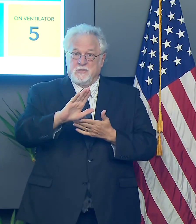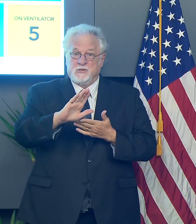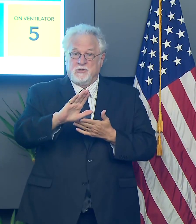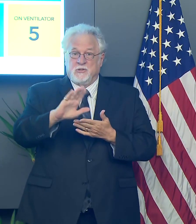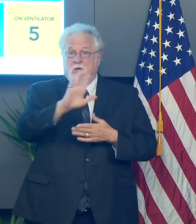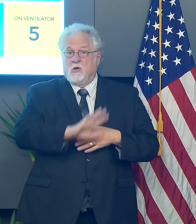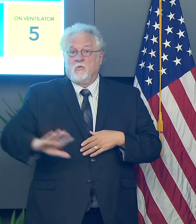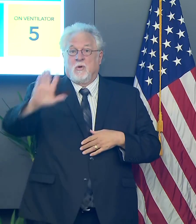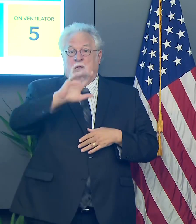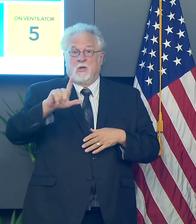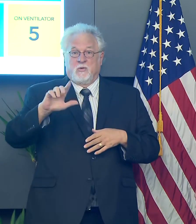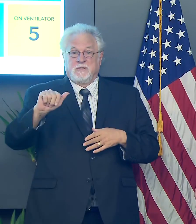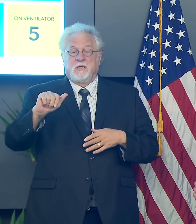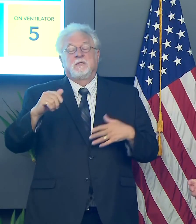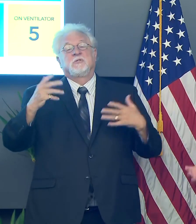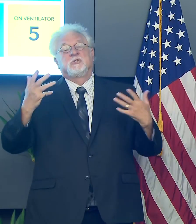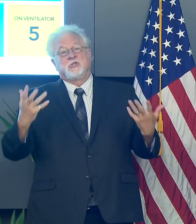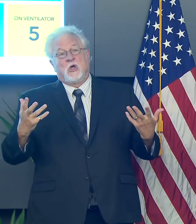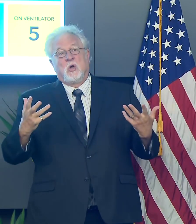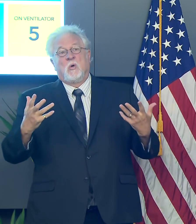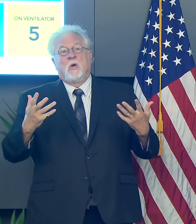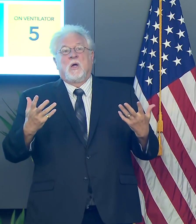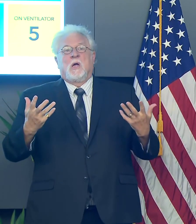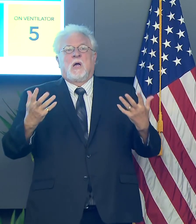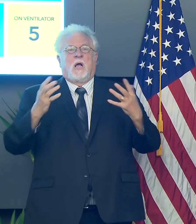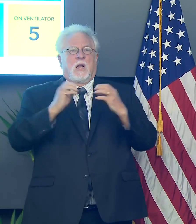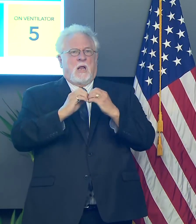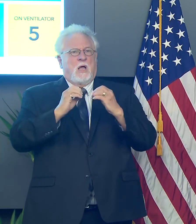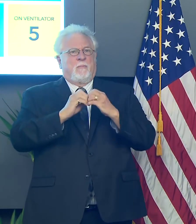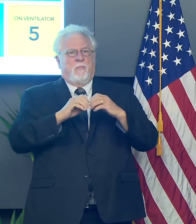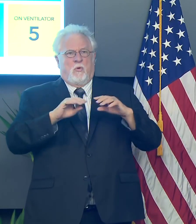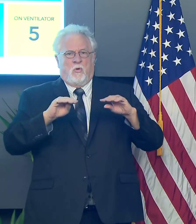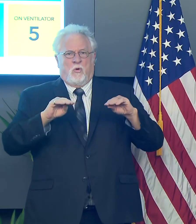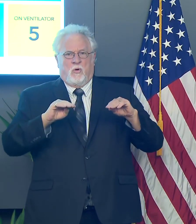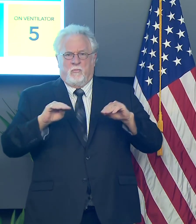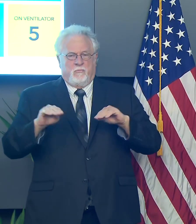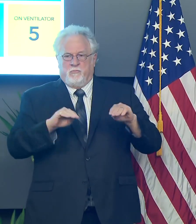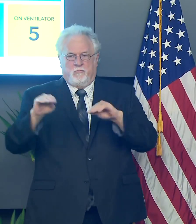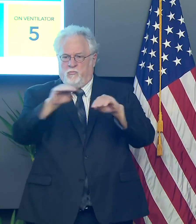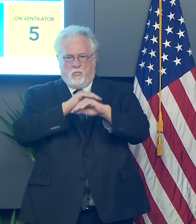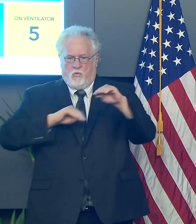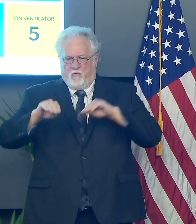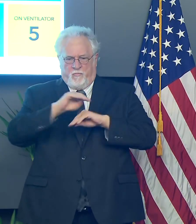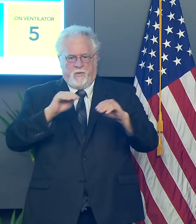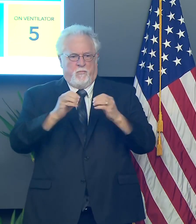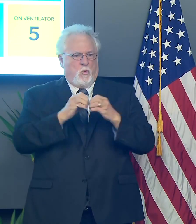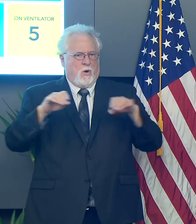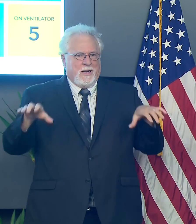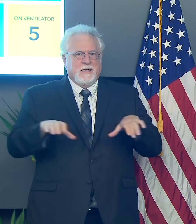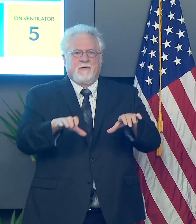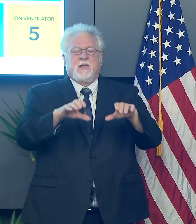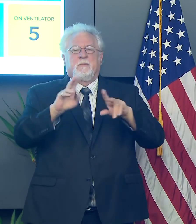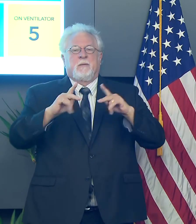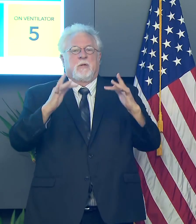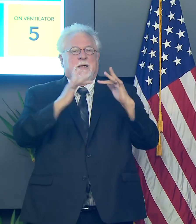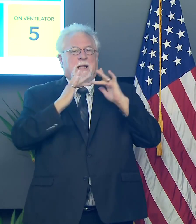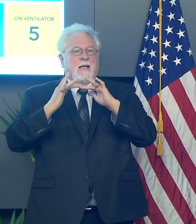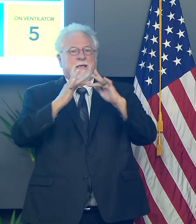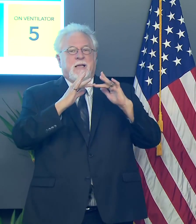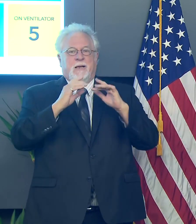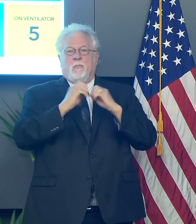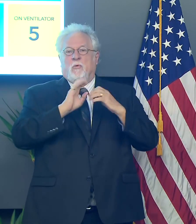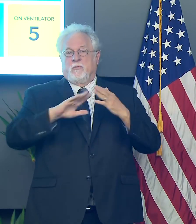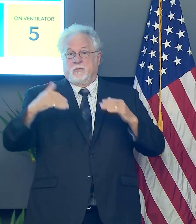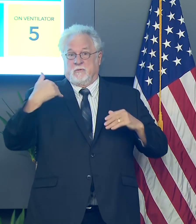Louisiana as well. So this is going to be a lot more movement, a lot more activity and people coming into contact with one another than we have